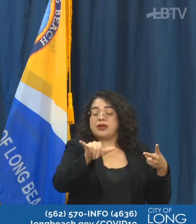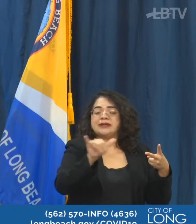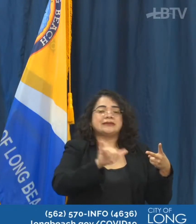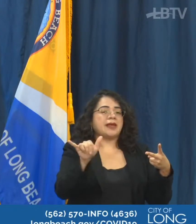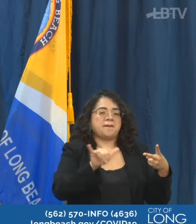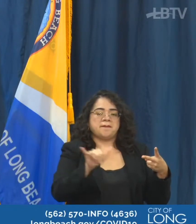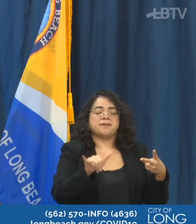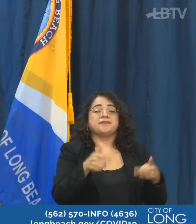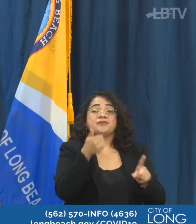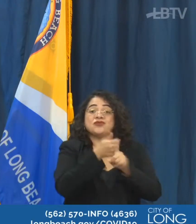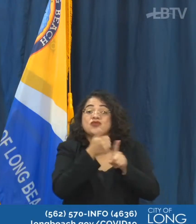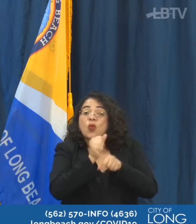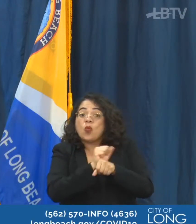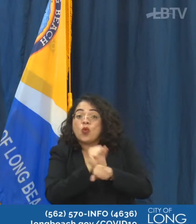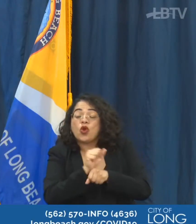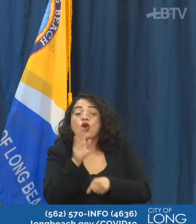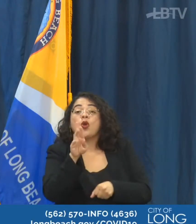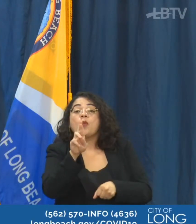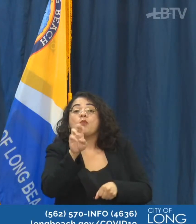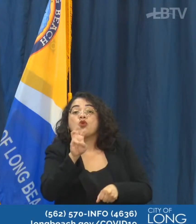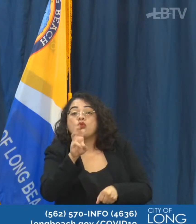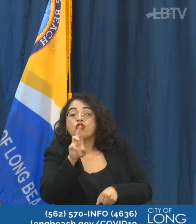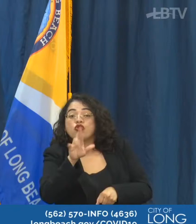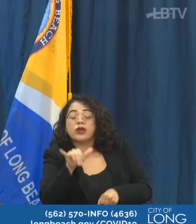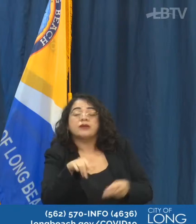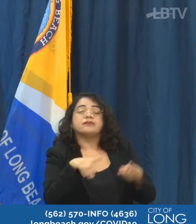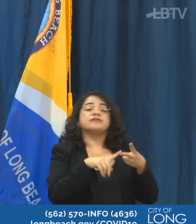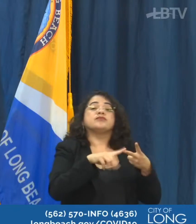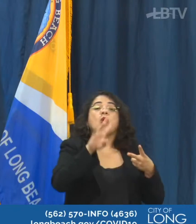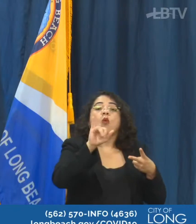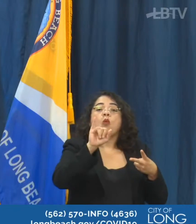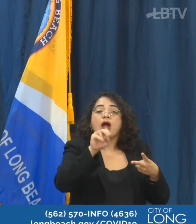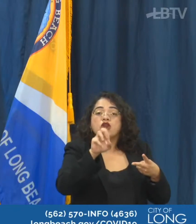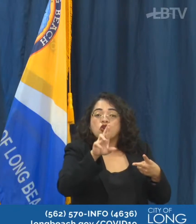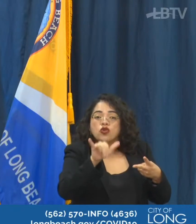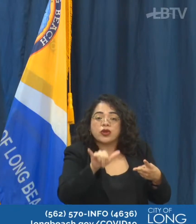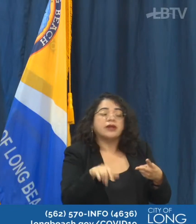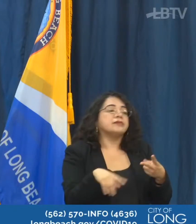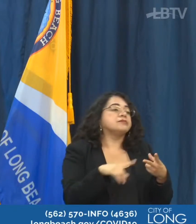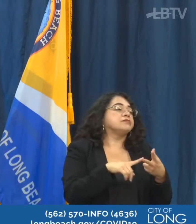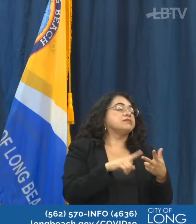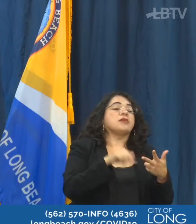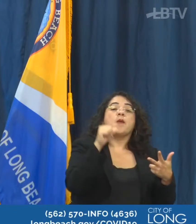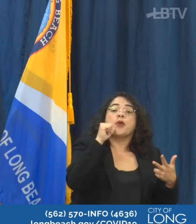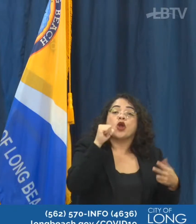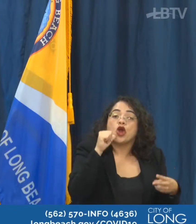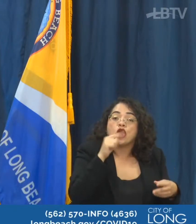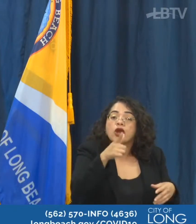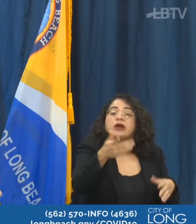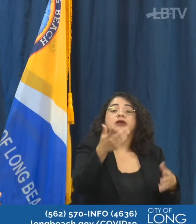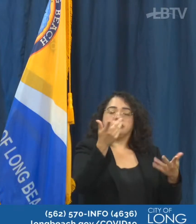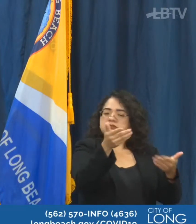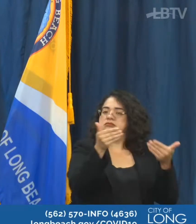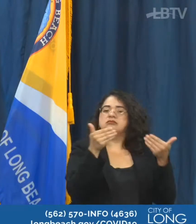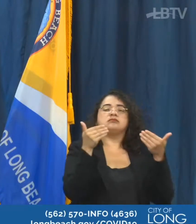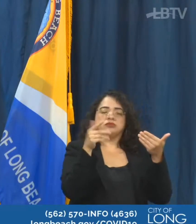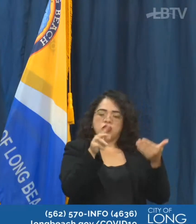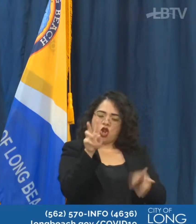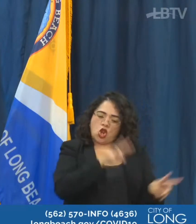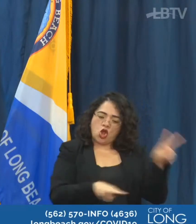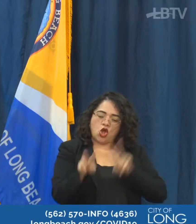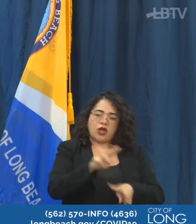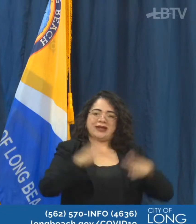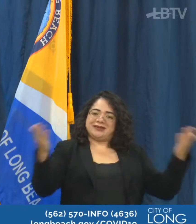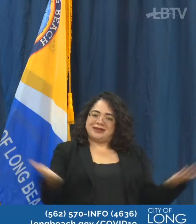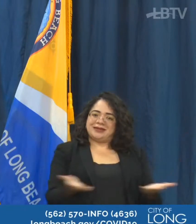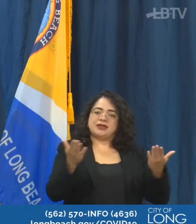or work in a winery or a brewery to look for those guidance out tonight because it will be different than what the state has. You've got to follow